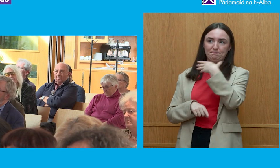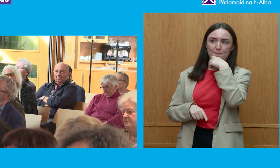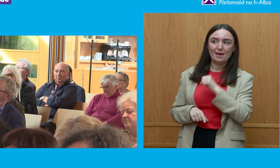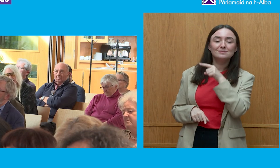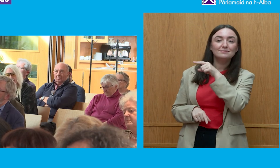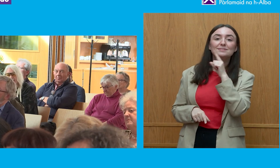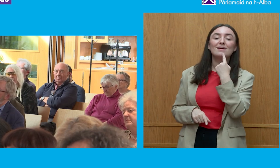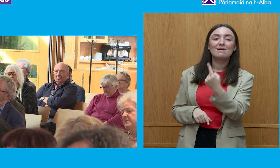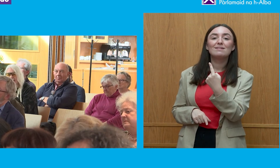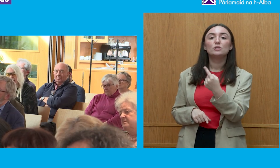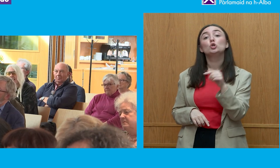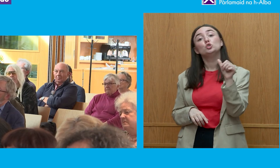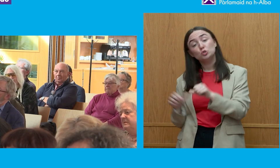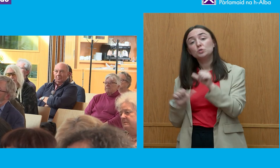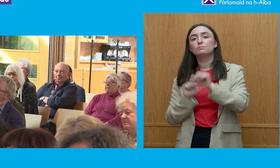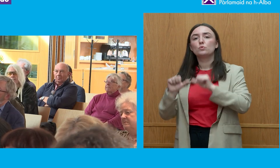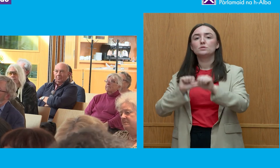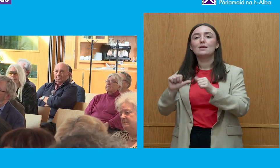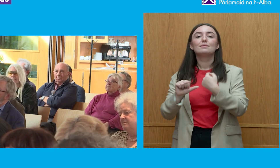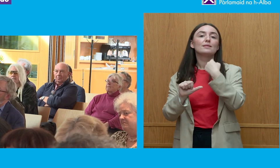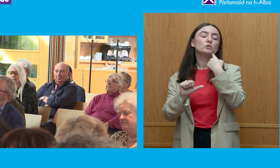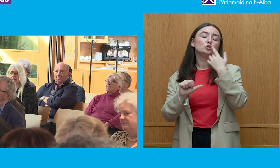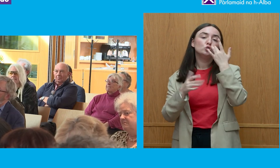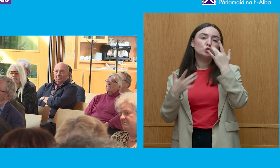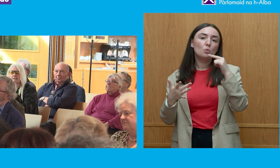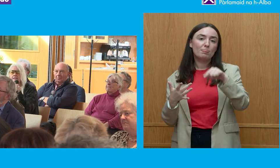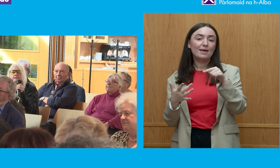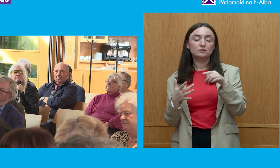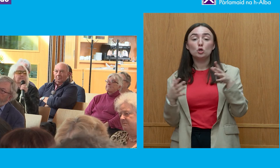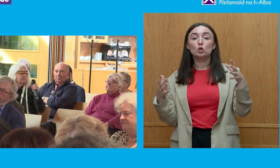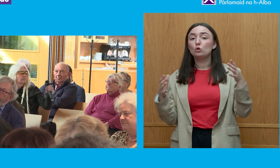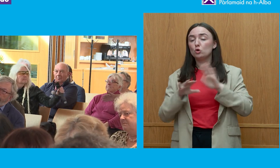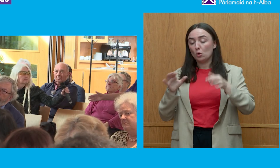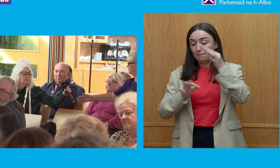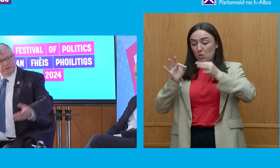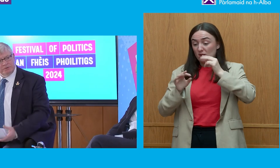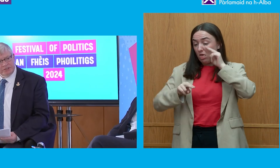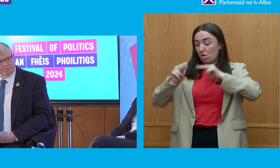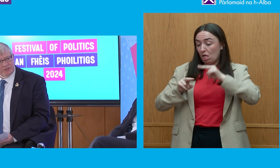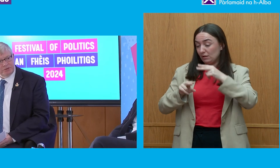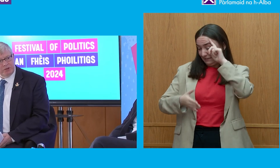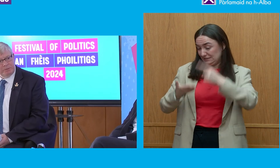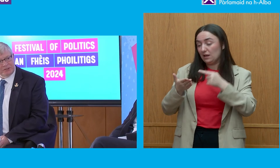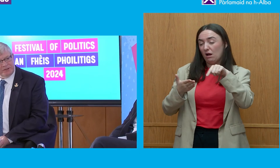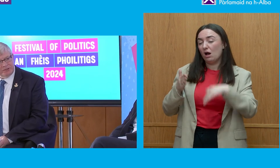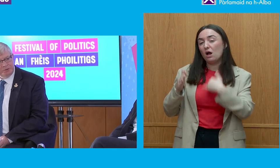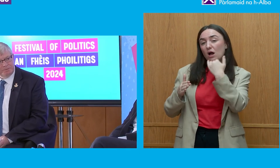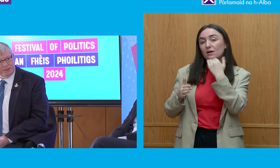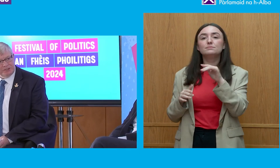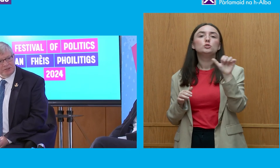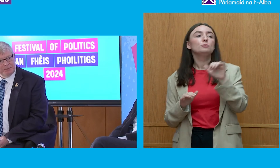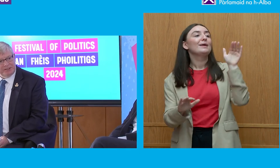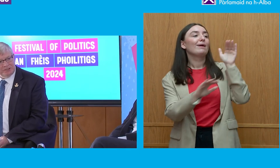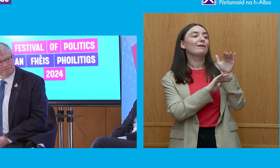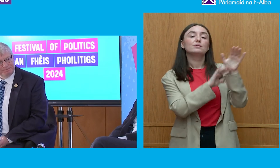determined that outwith the political class Ellie do you want to sort of comment on that who